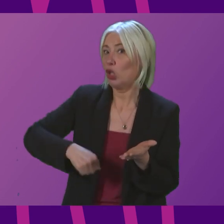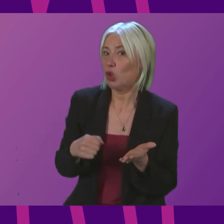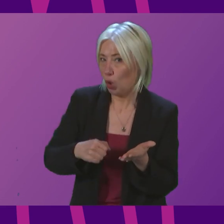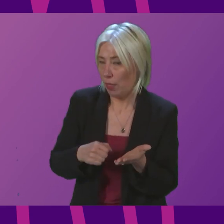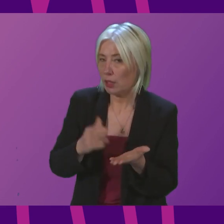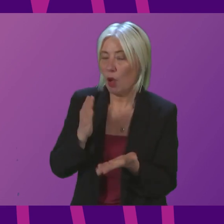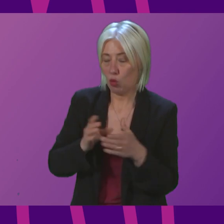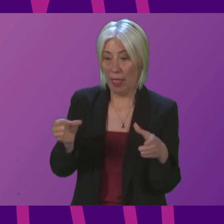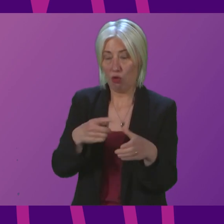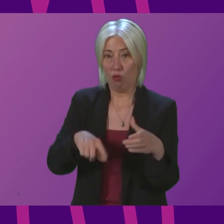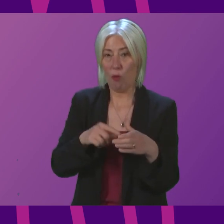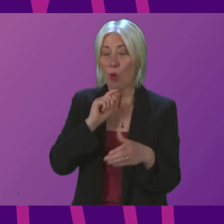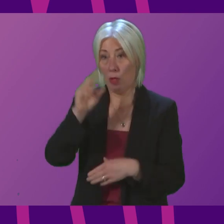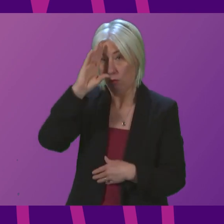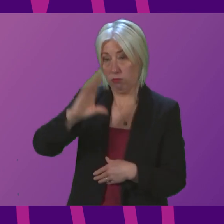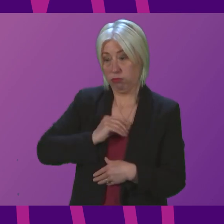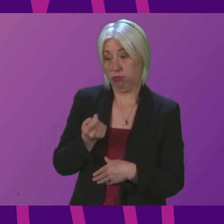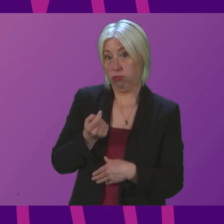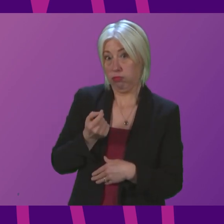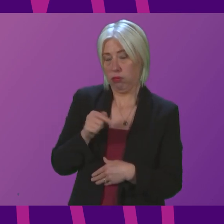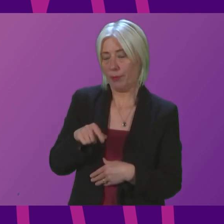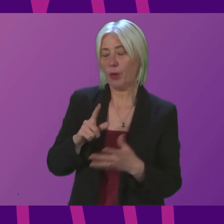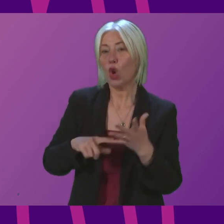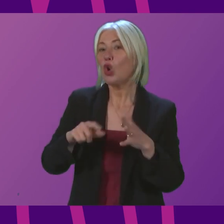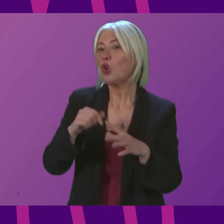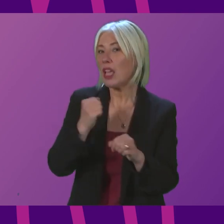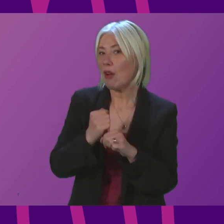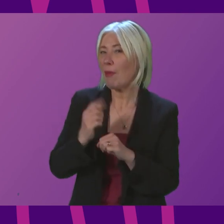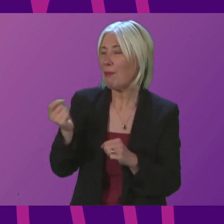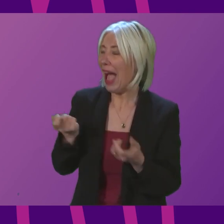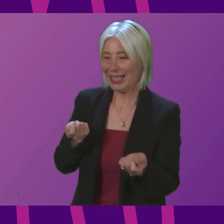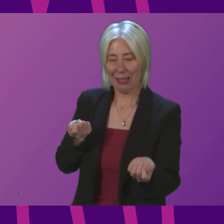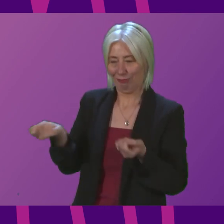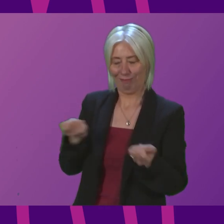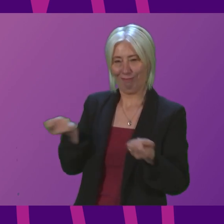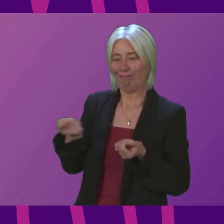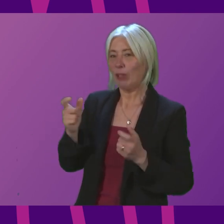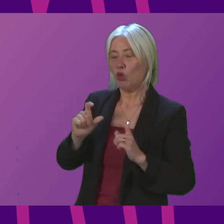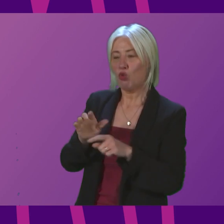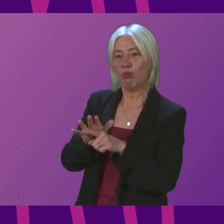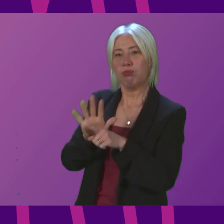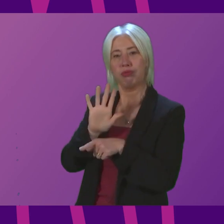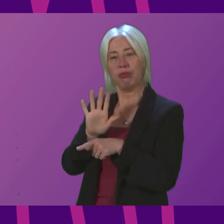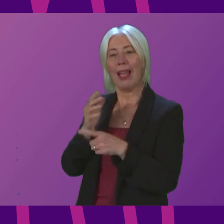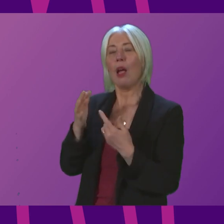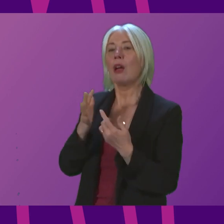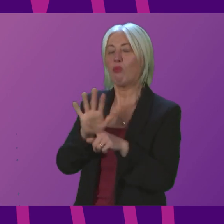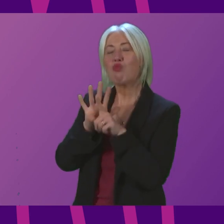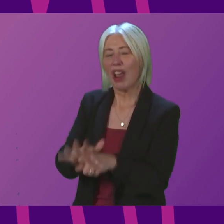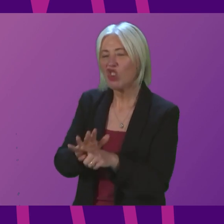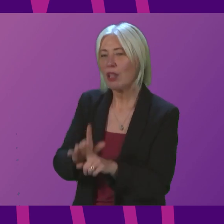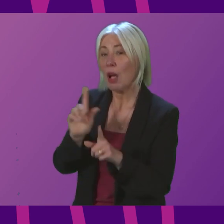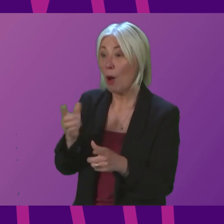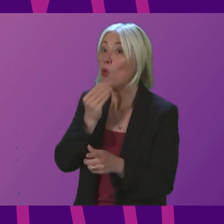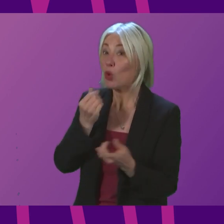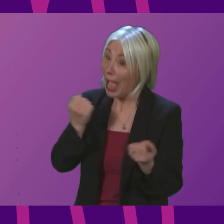the task force to report in due course. The UK Government holds many of the levers to address the ongoing pressures, but we will continue to use all of